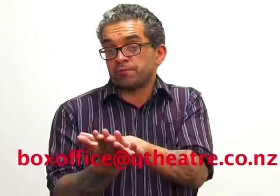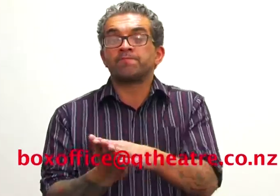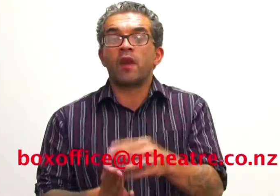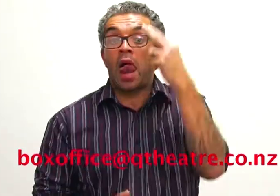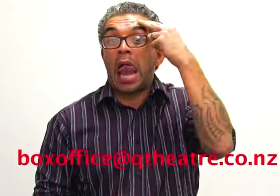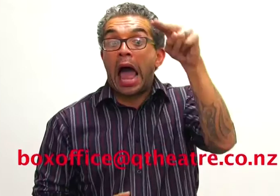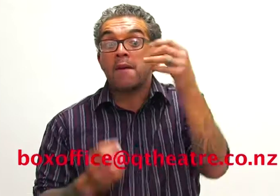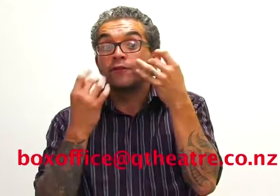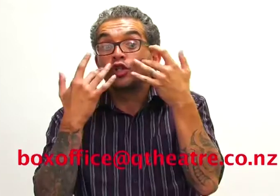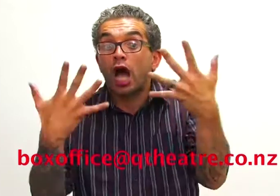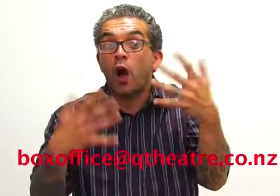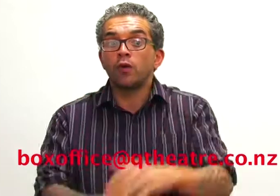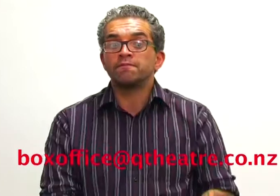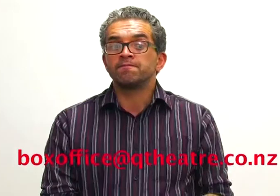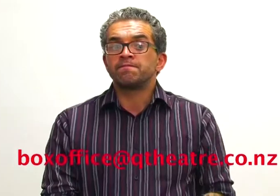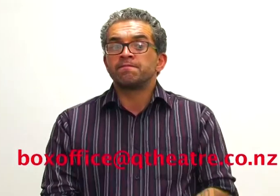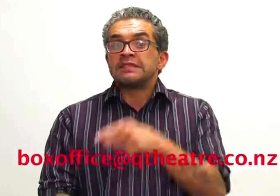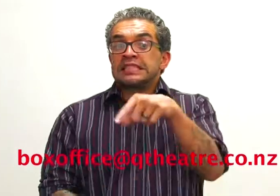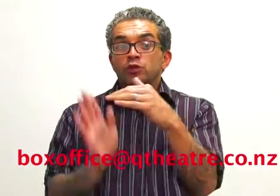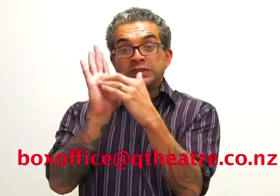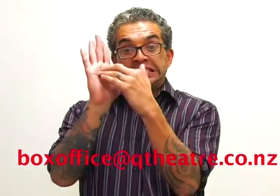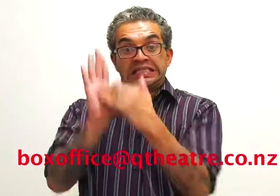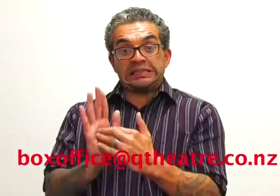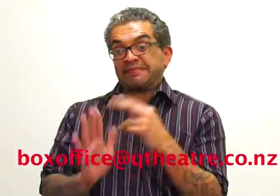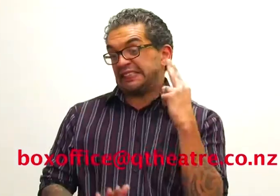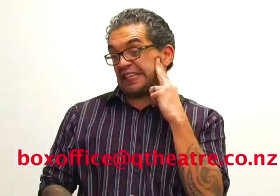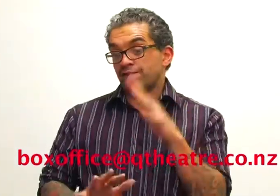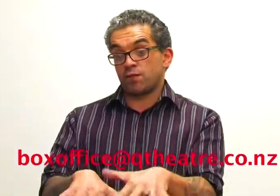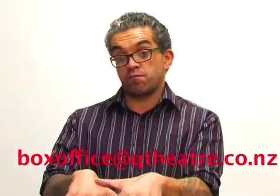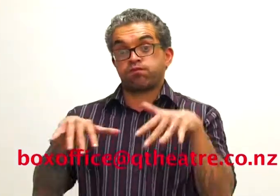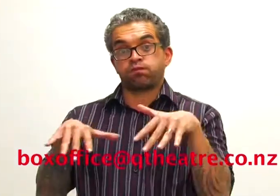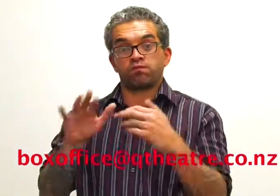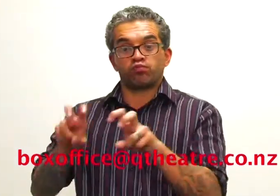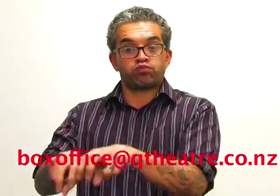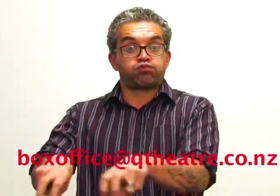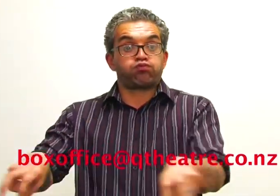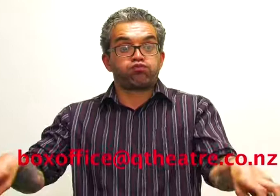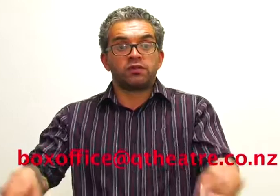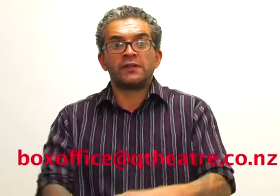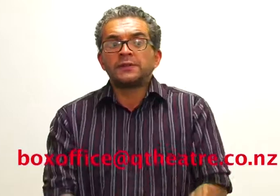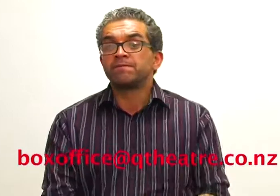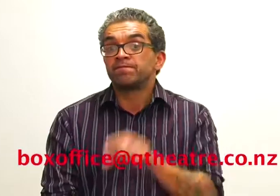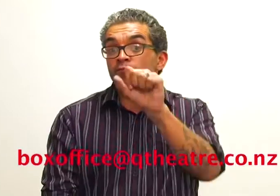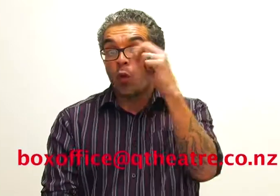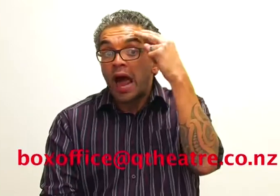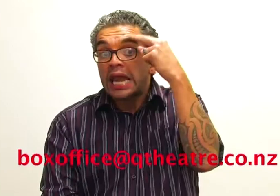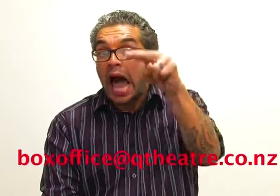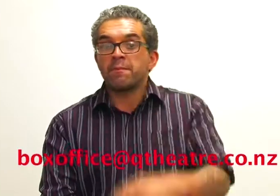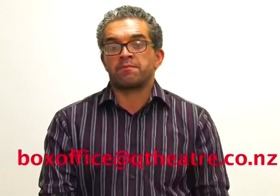You need to put your name of the show and that you wish to sit in the deaf audience seats. Your